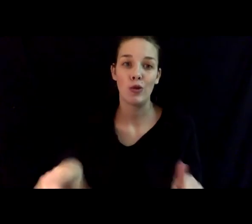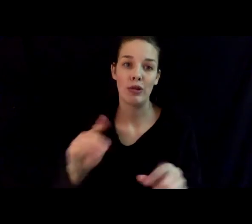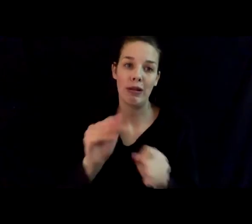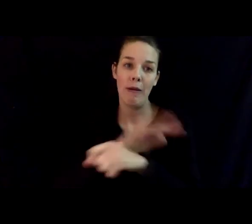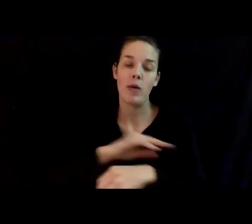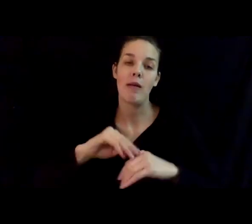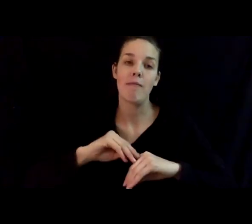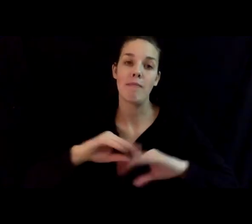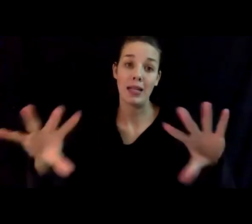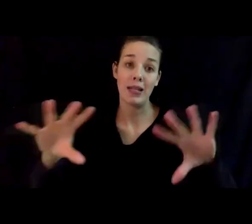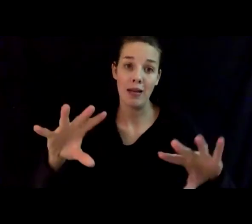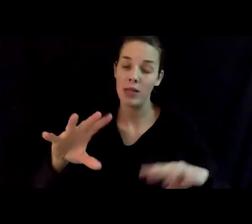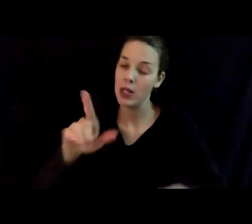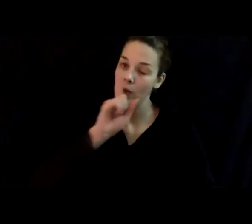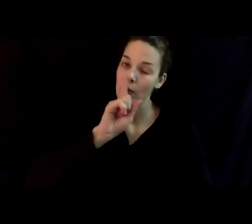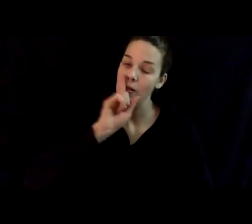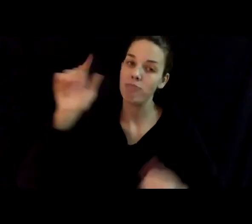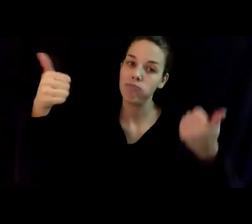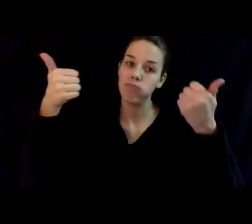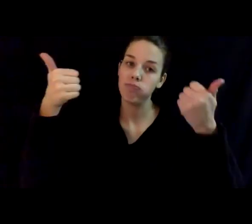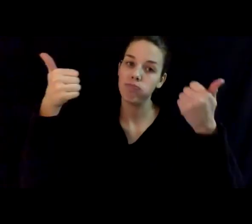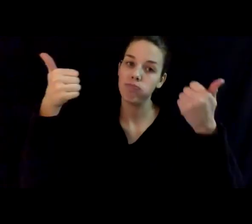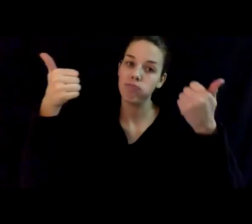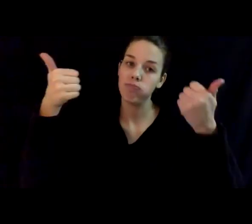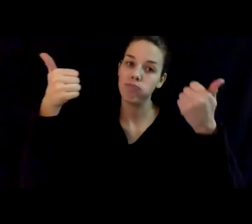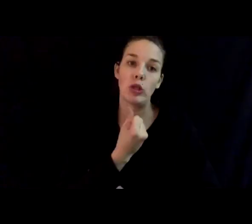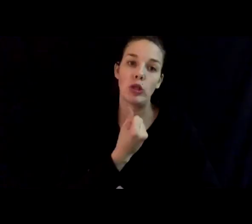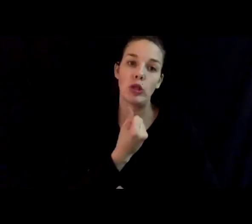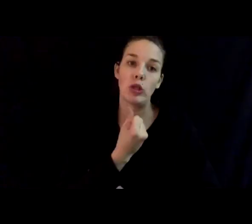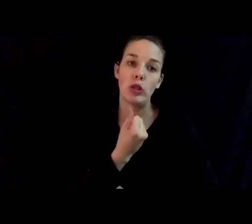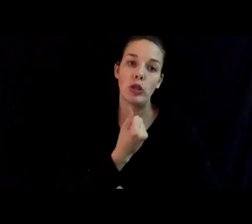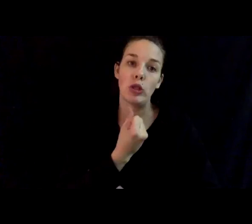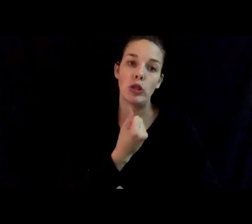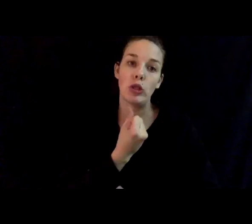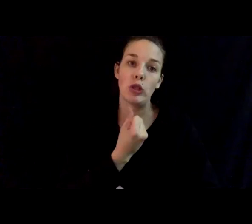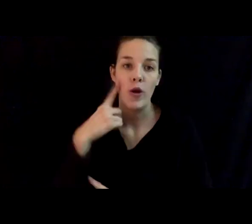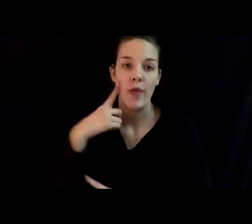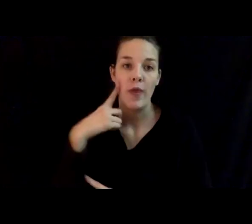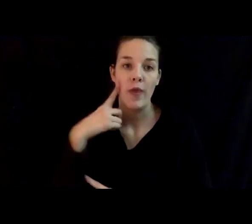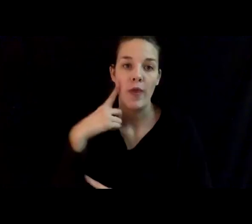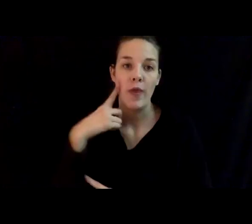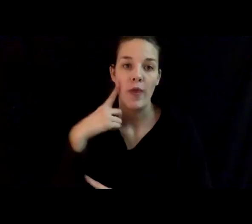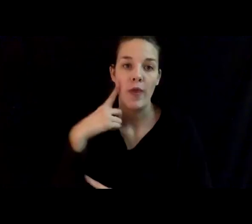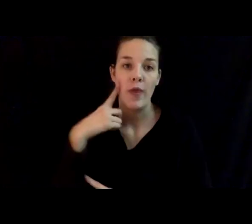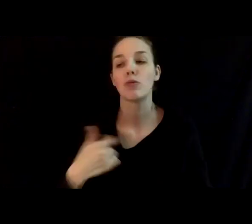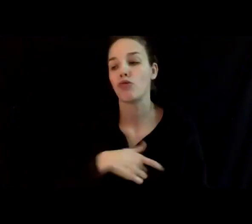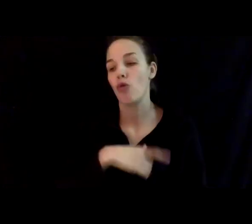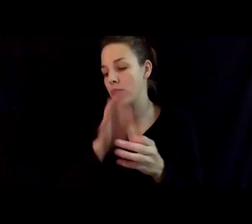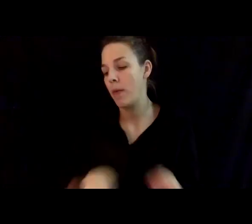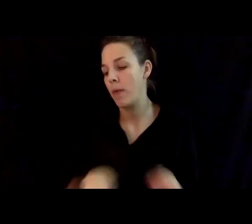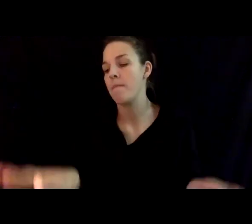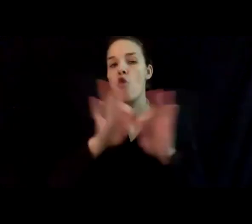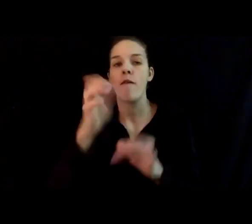creates an extremely challenging situation for local health departments because it's so important for everyone